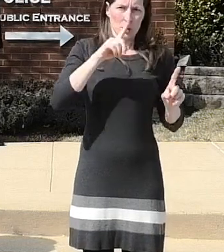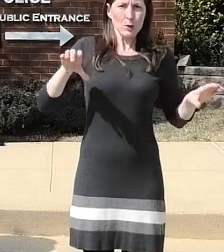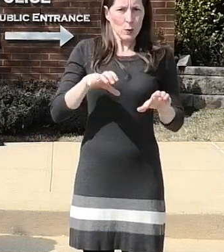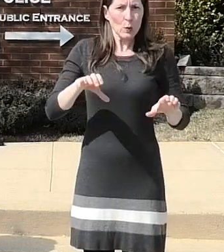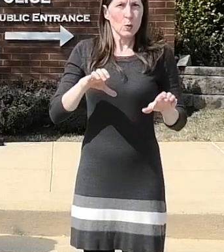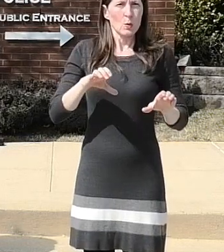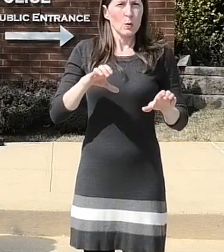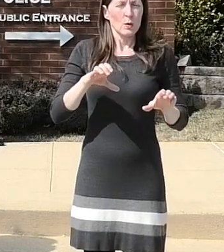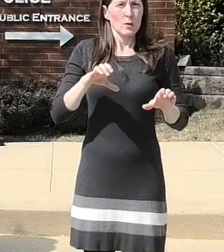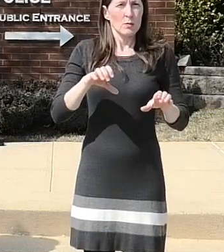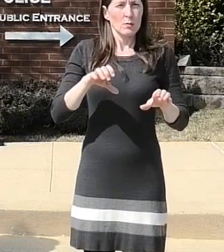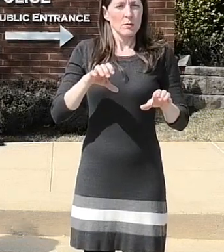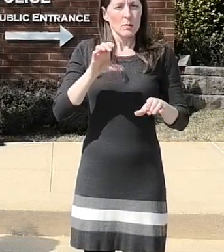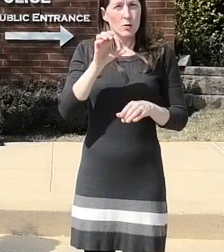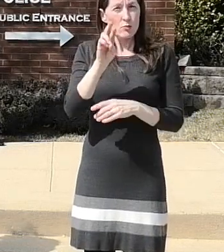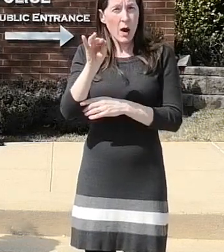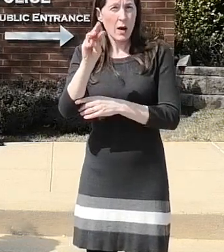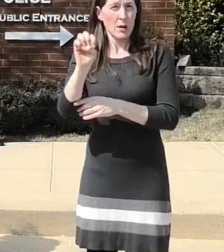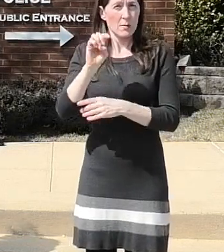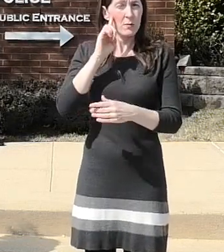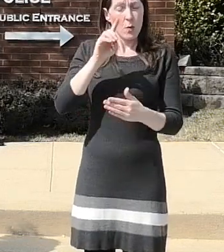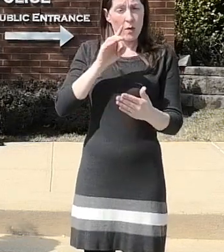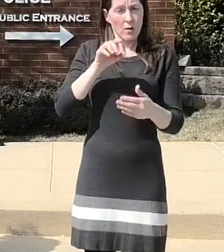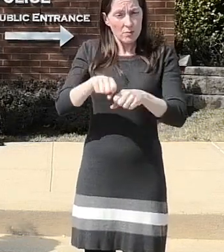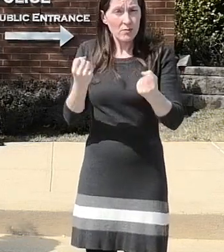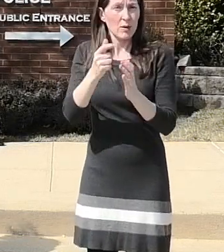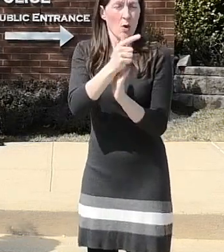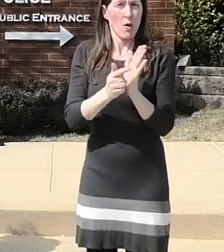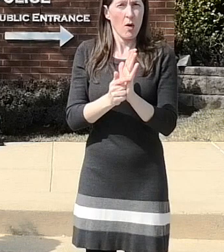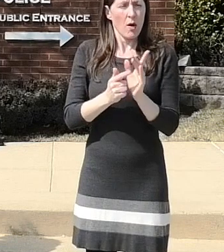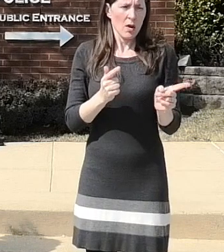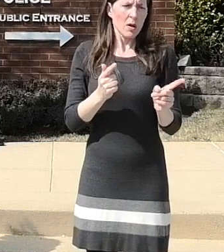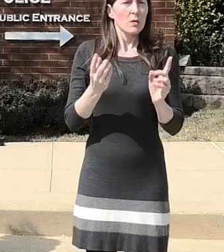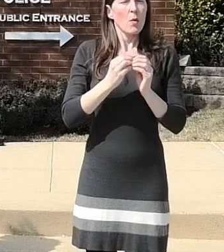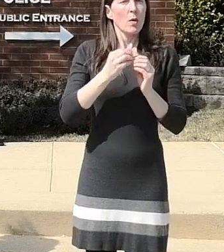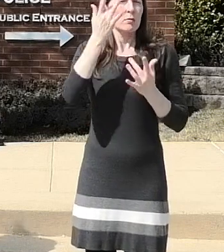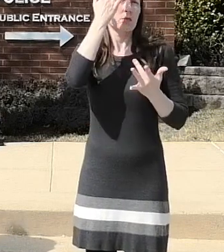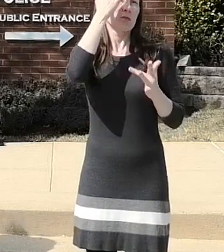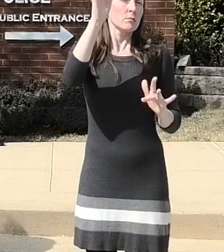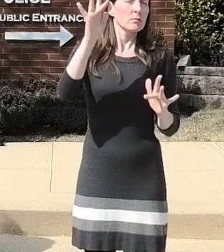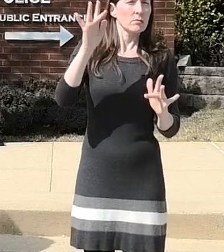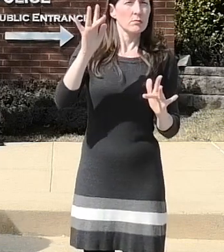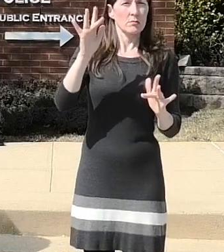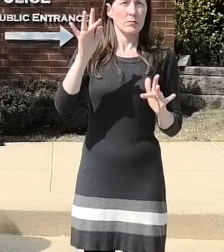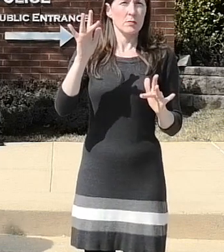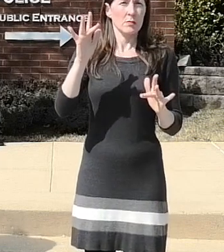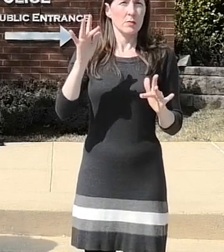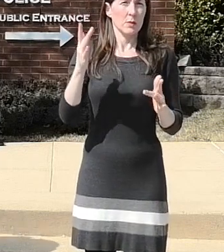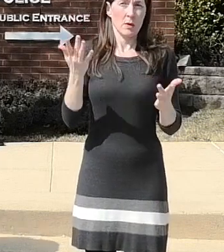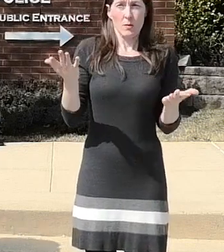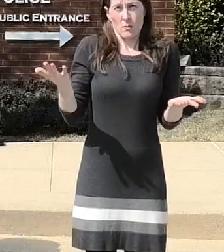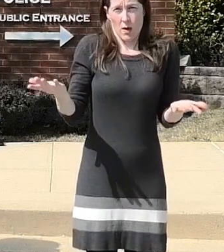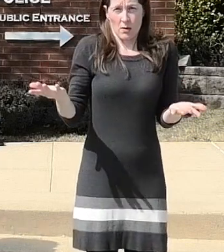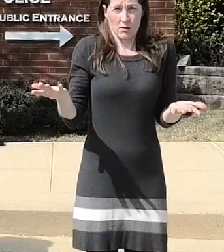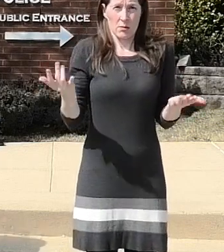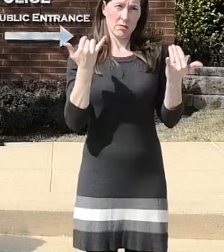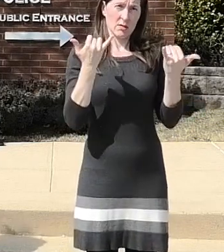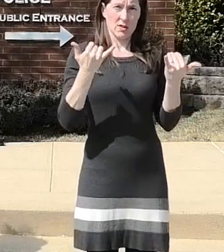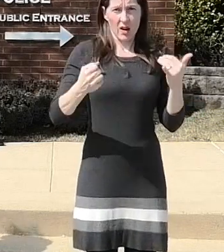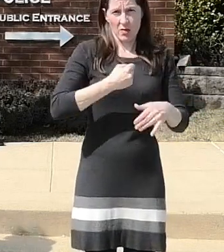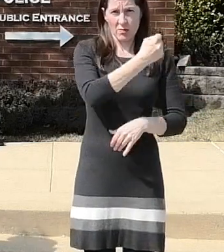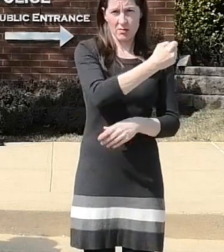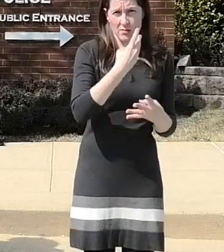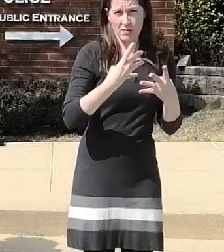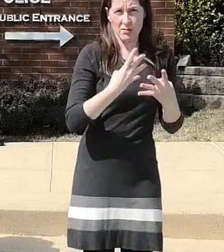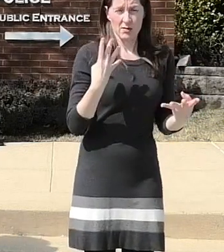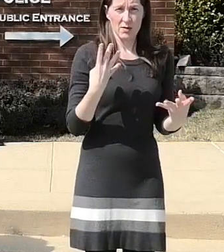that to do that did it seem like he was smarter than the average group well he's locked up now so um i guess